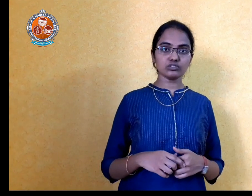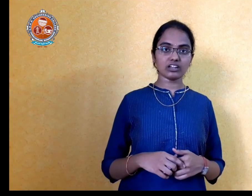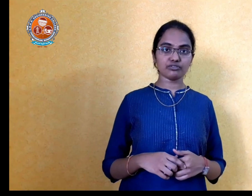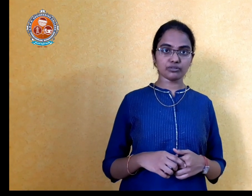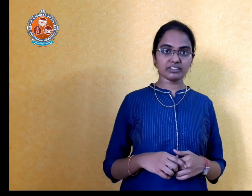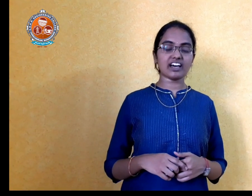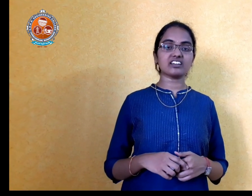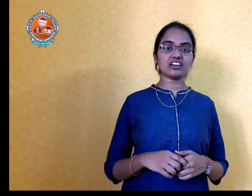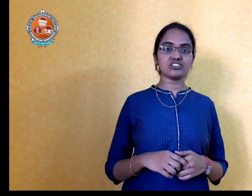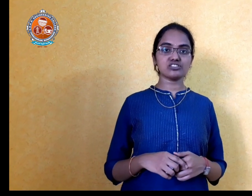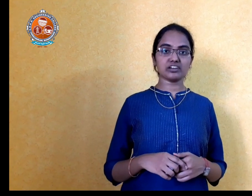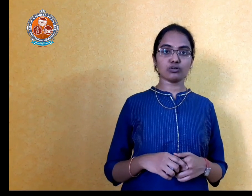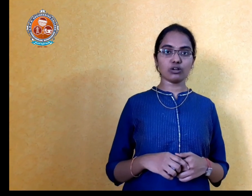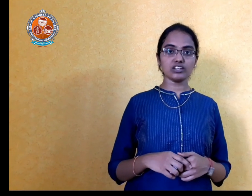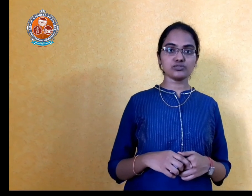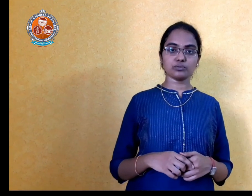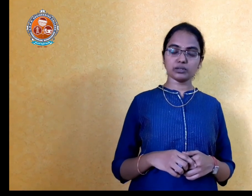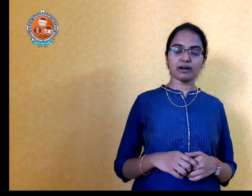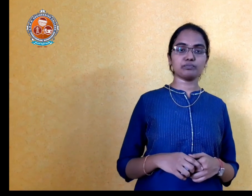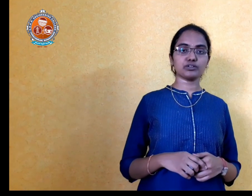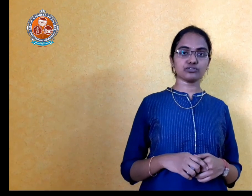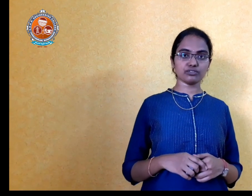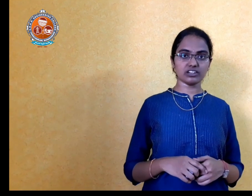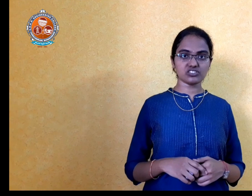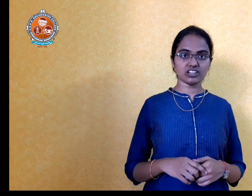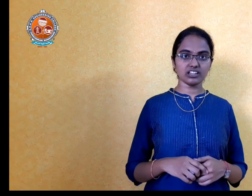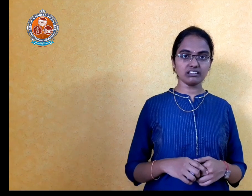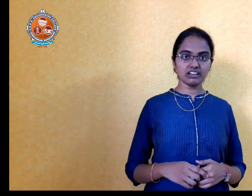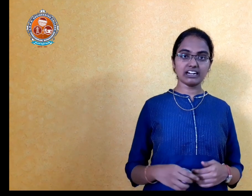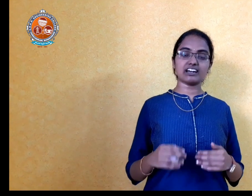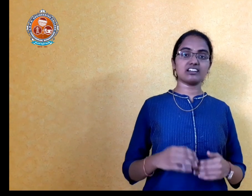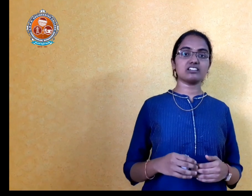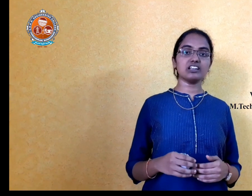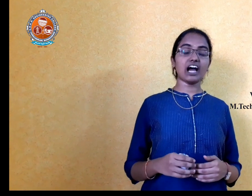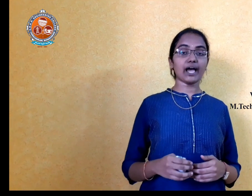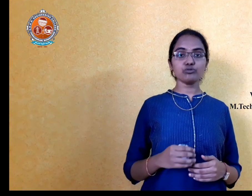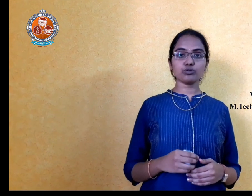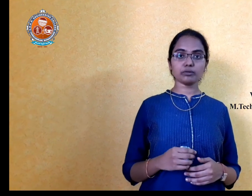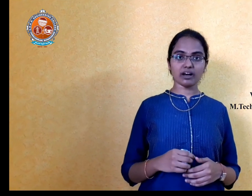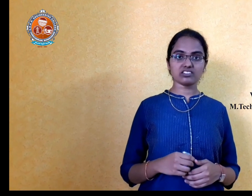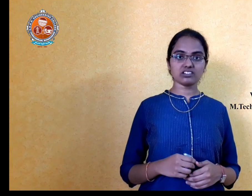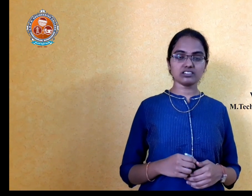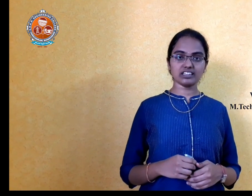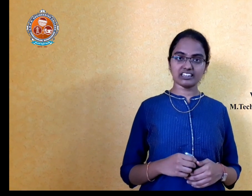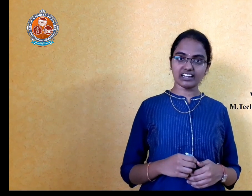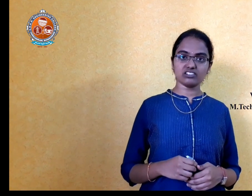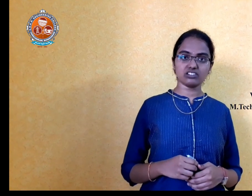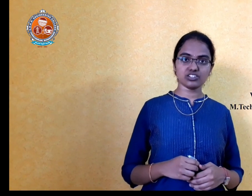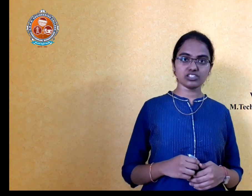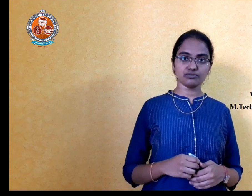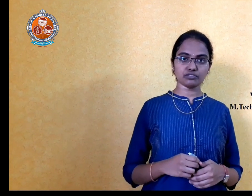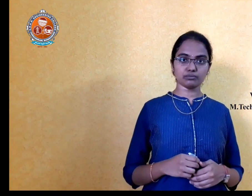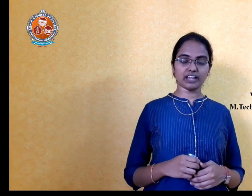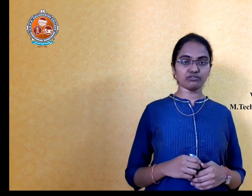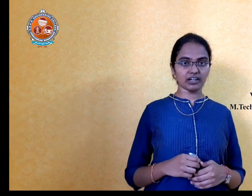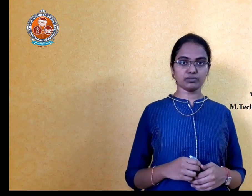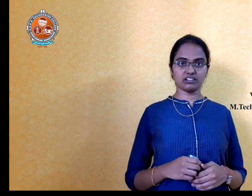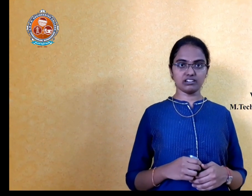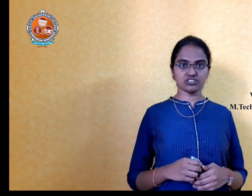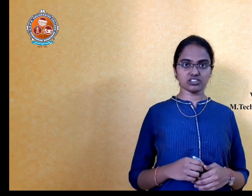from SRK Engineering College from the Department of Civil Engineering. Currently, I am doing my masters in a night literature from Environmental Engineering.